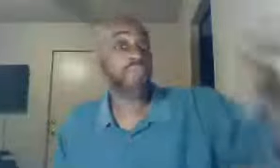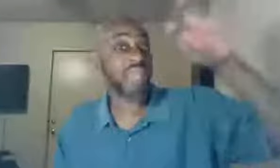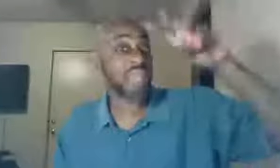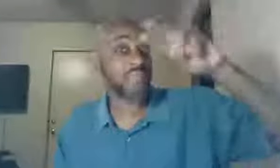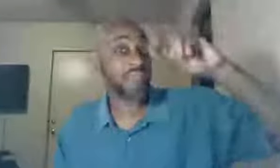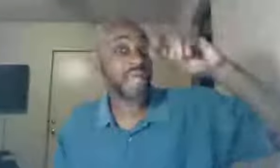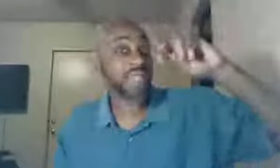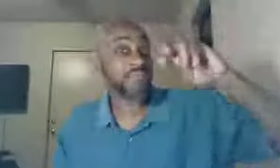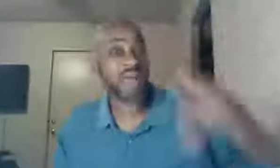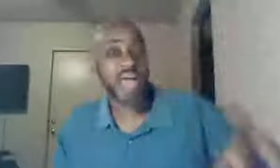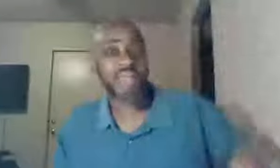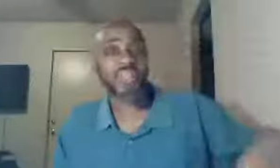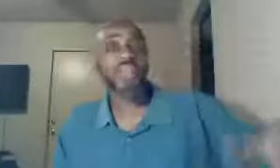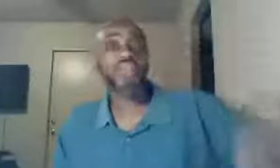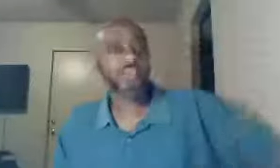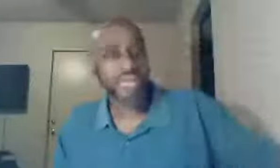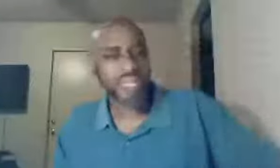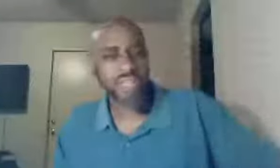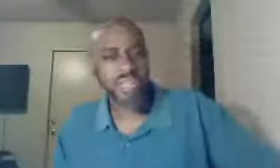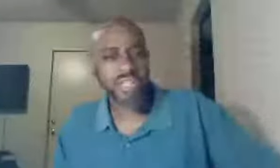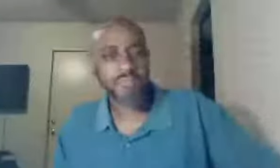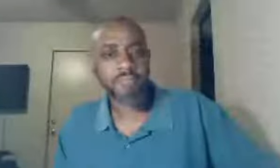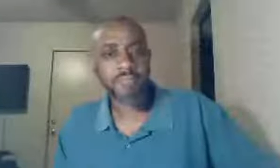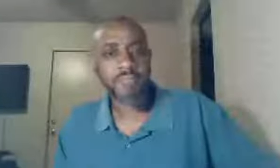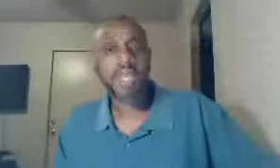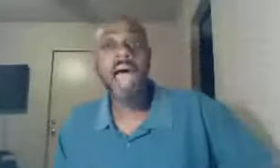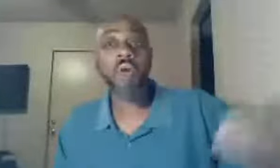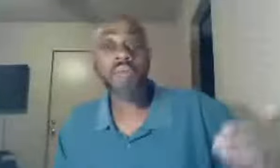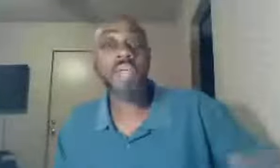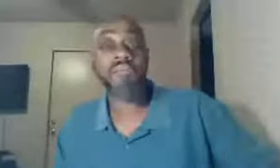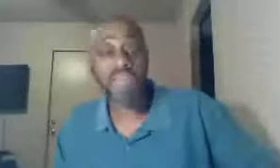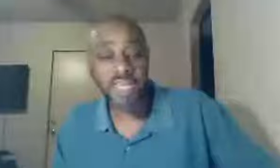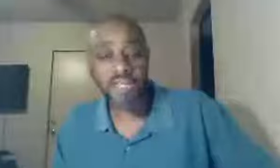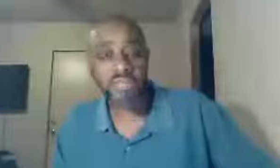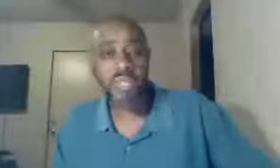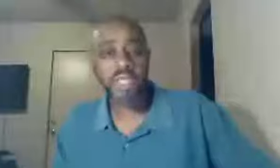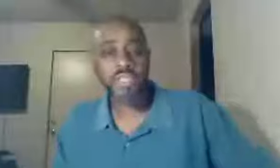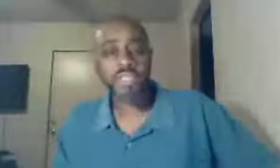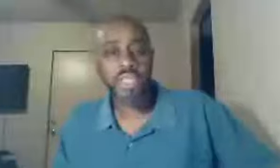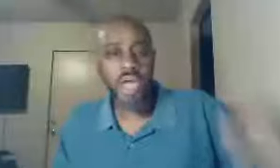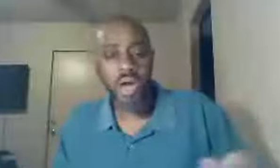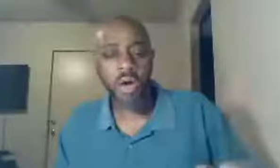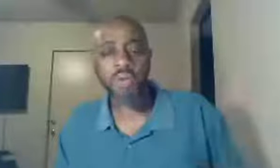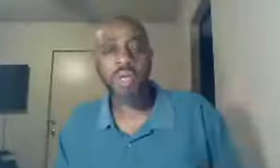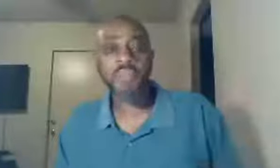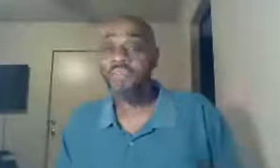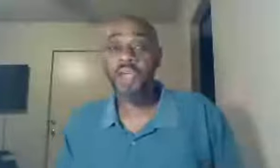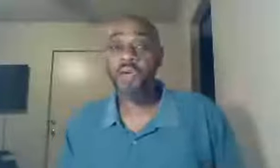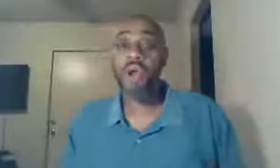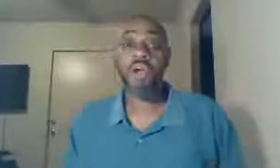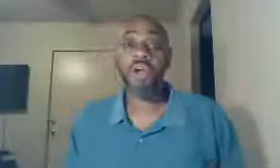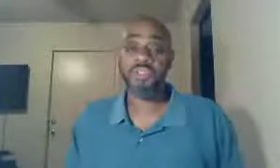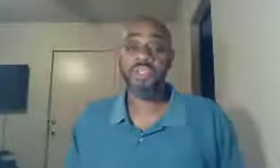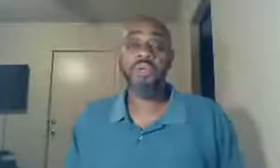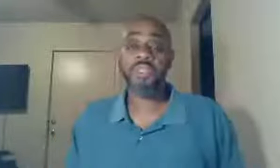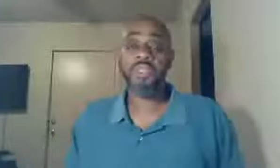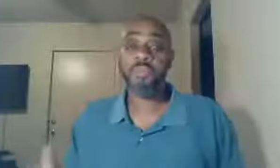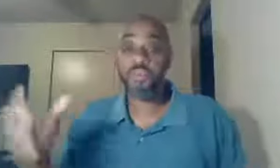within the body of Christ, to bring division, how would they feel, to know, that their words, which are supposed to